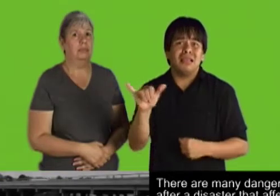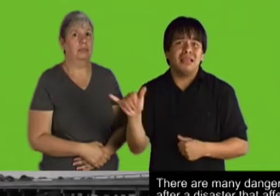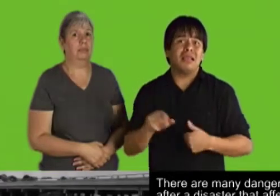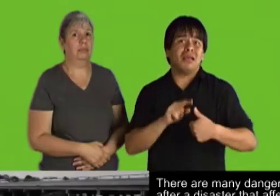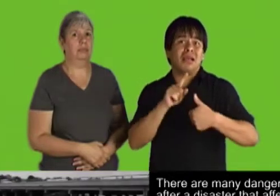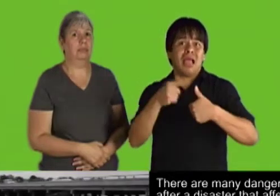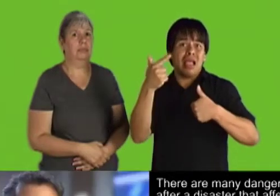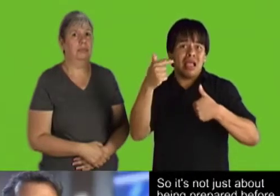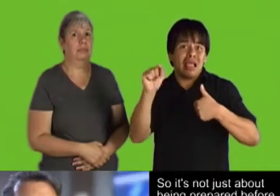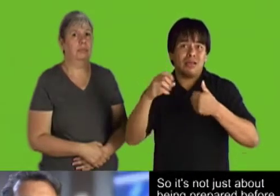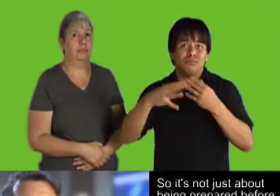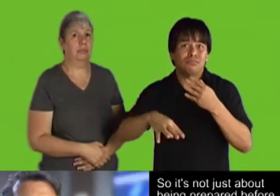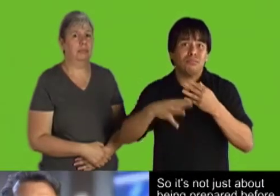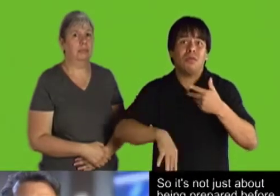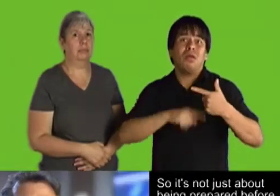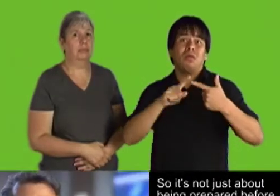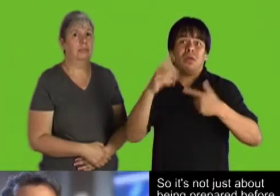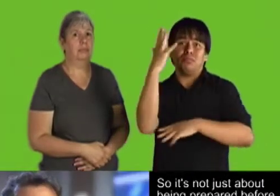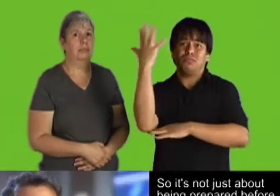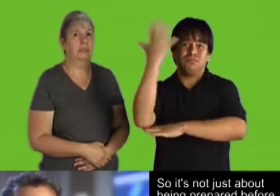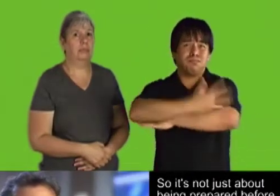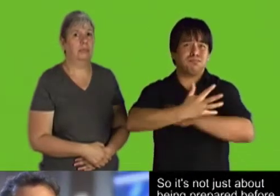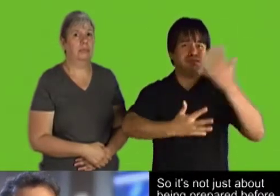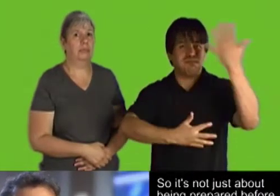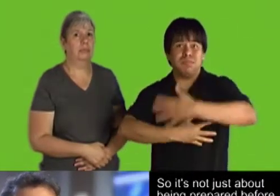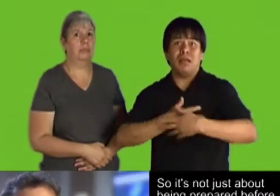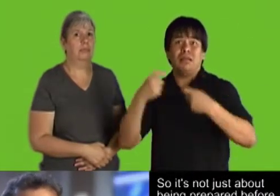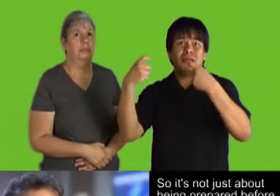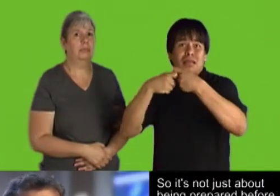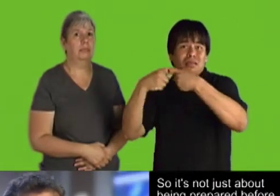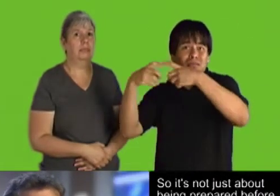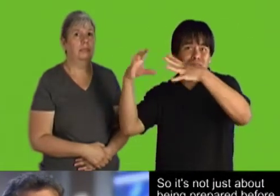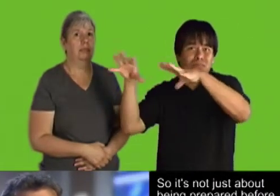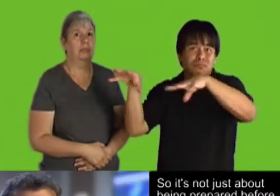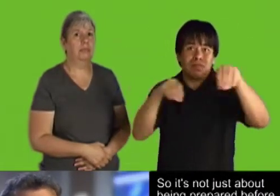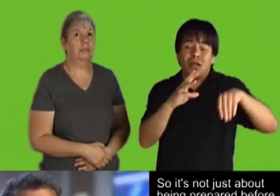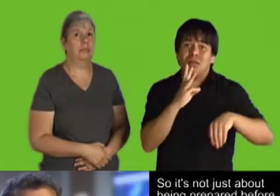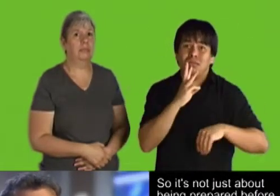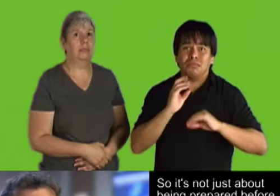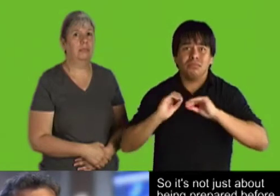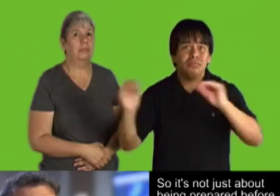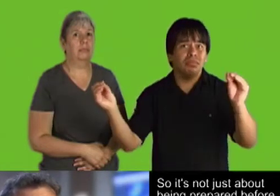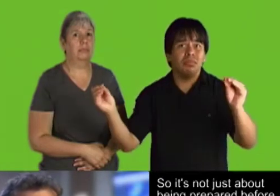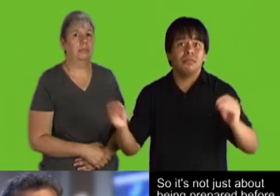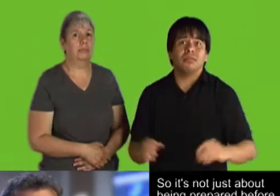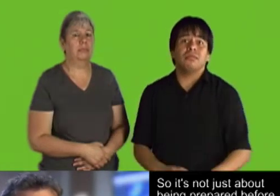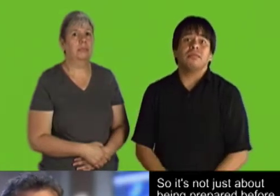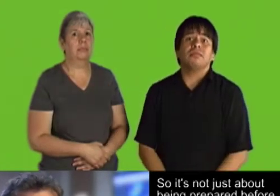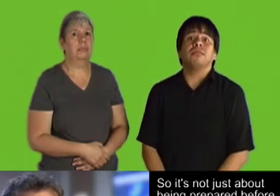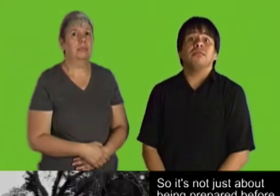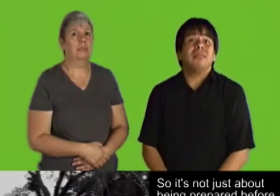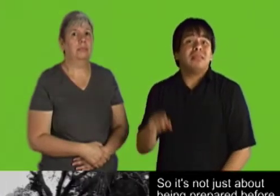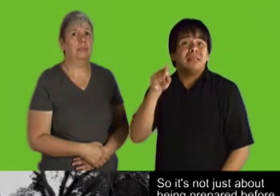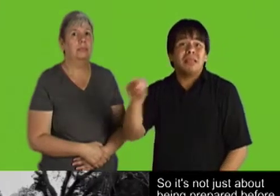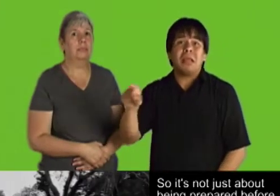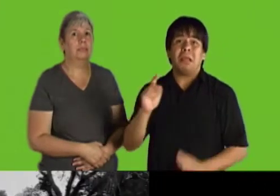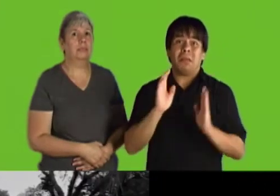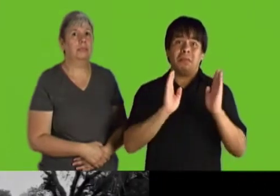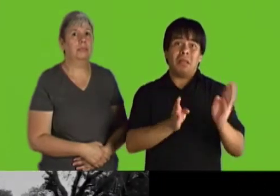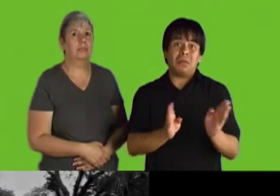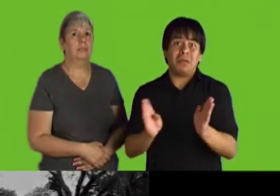or water. So it's not just about being prepared before, but also about being prepared after a disaster.